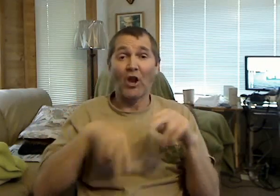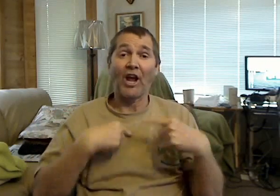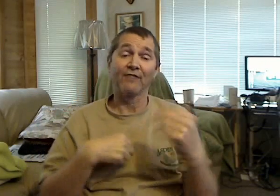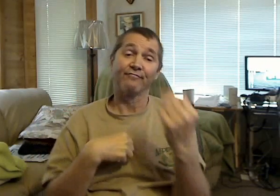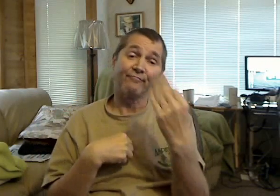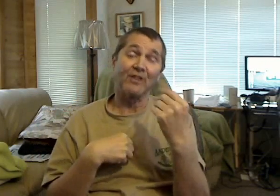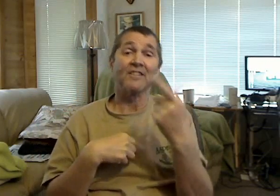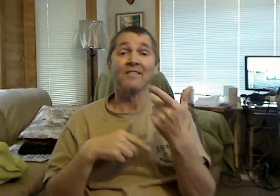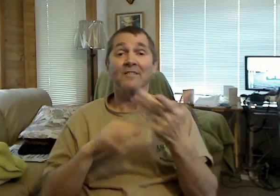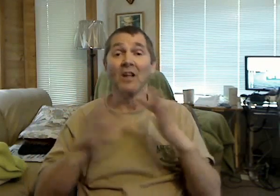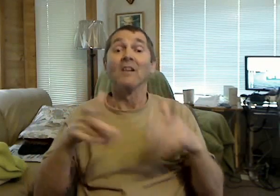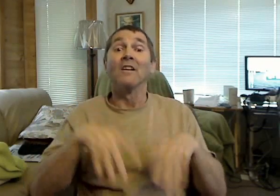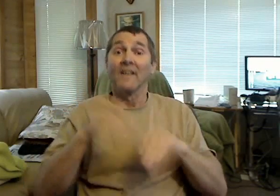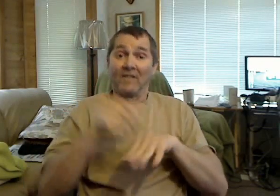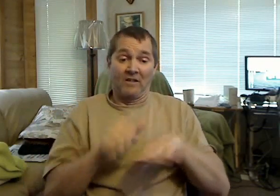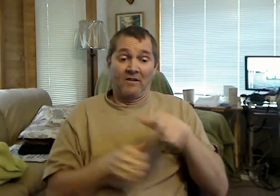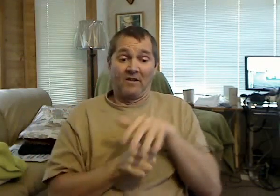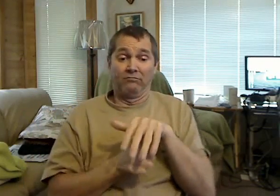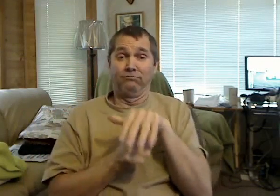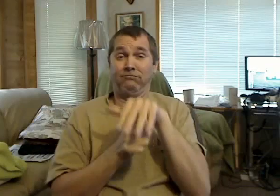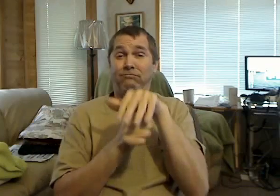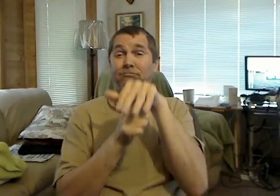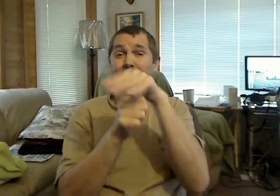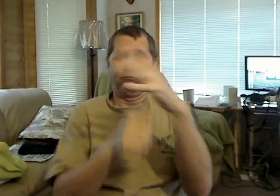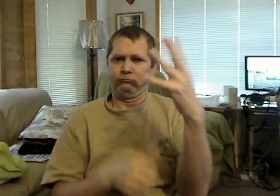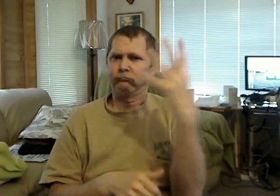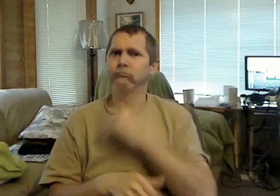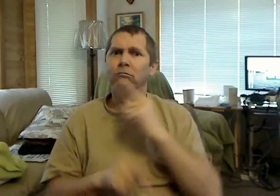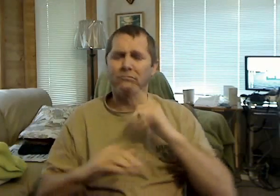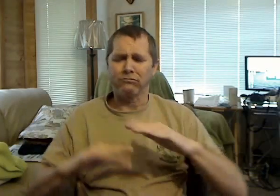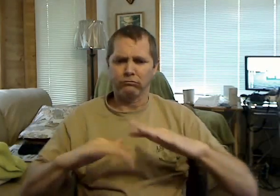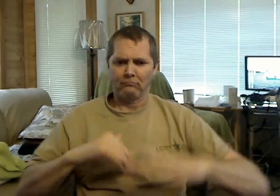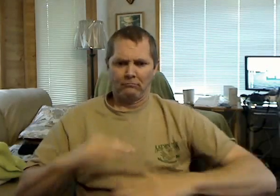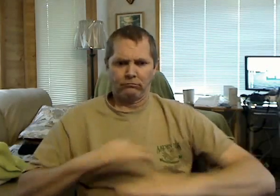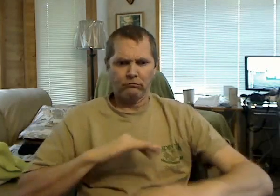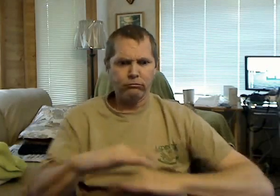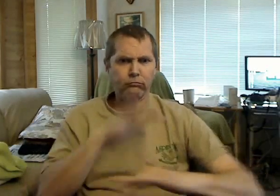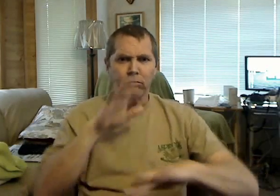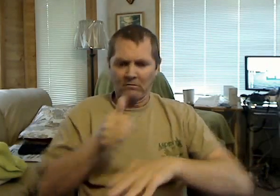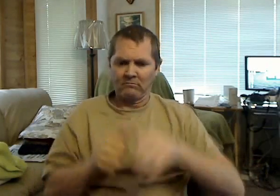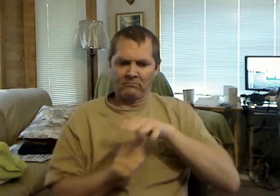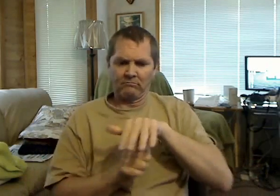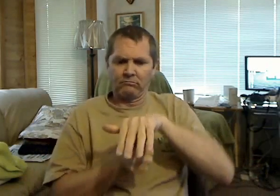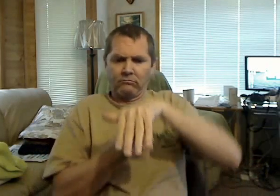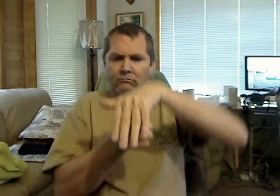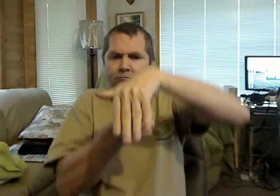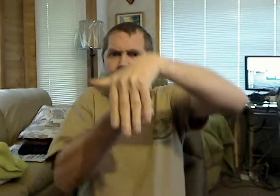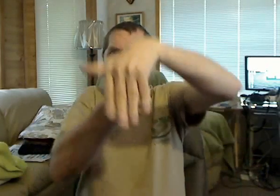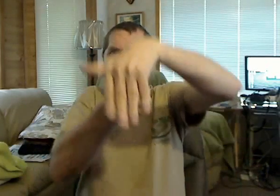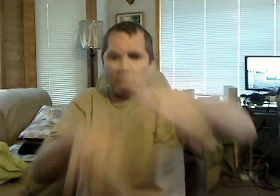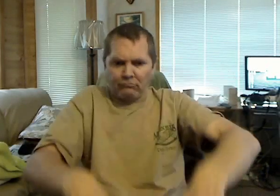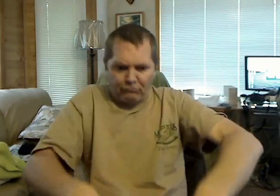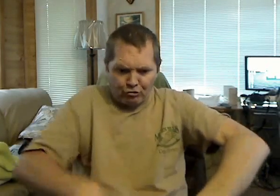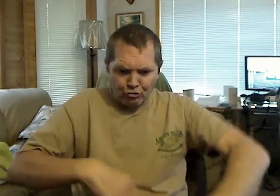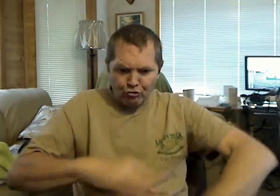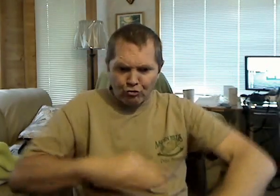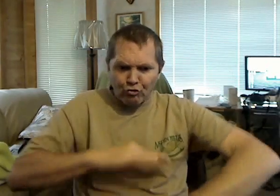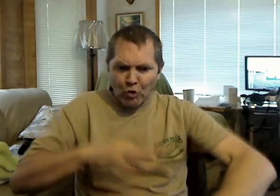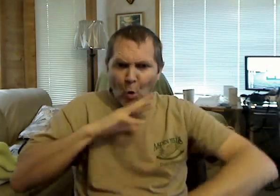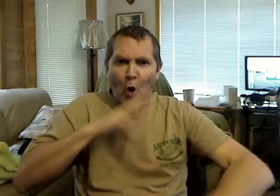Year-long protection for on-the-go women. Join me now for the best political animals in the country and all contributors to